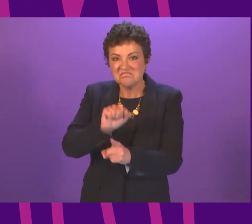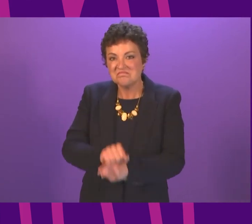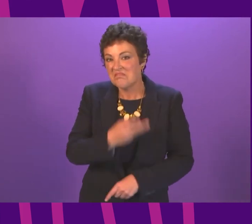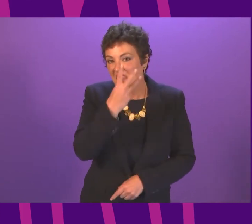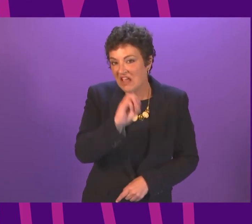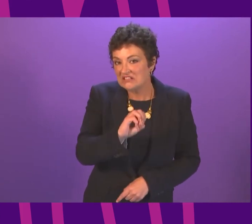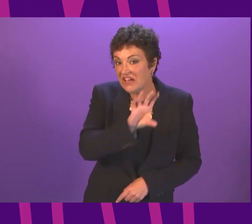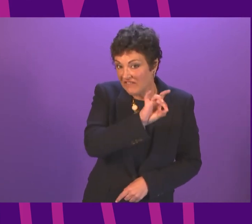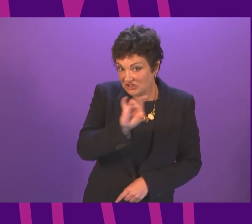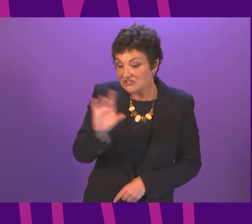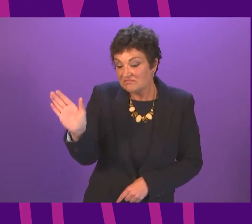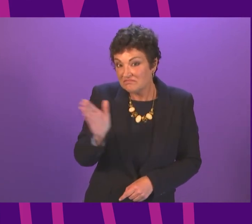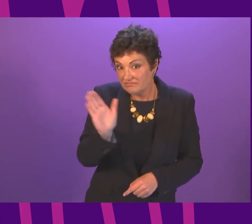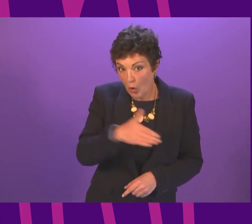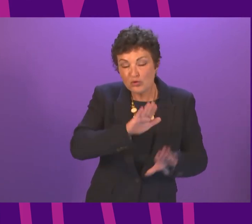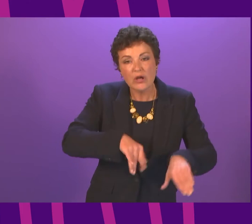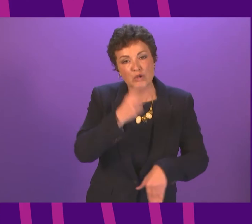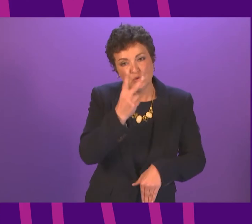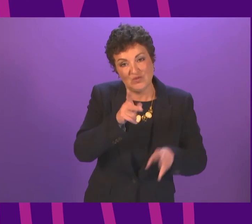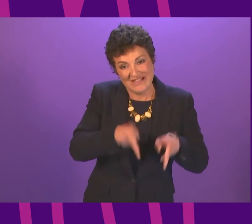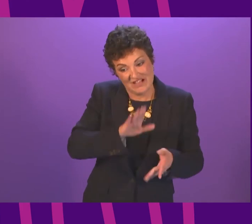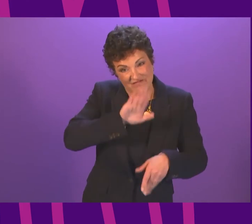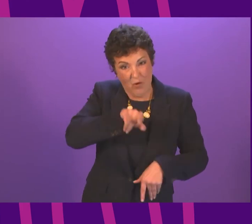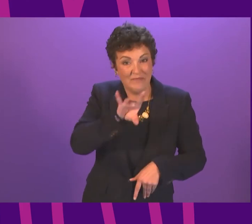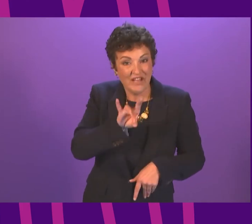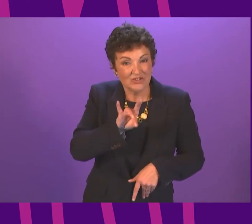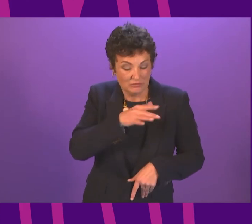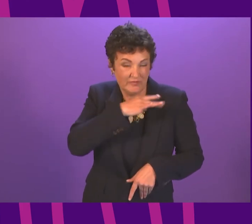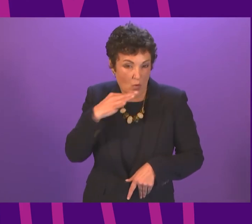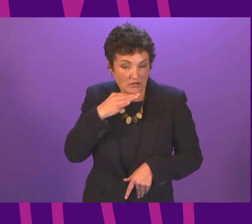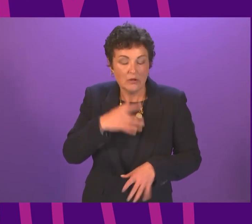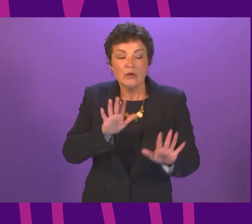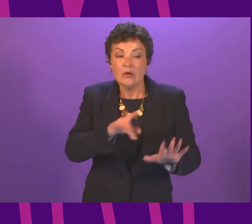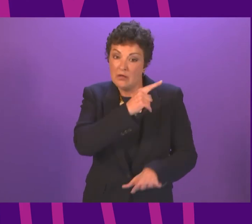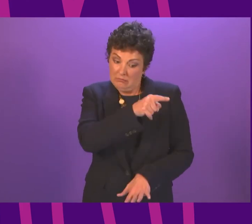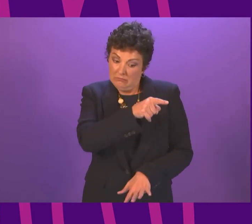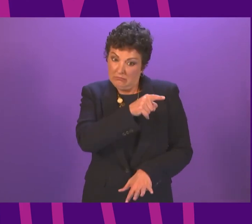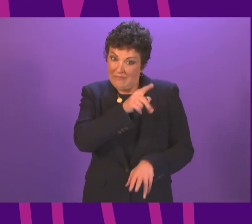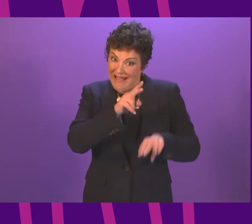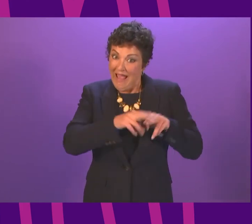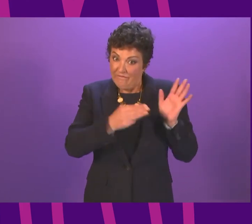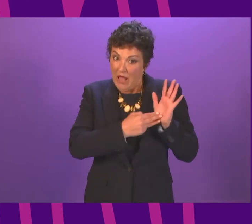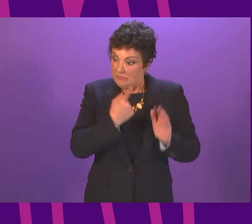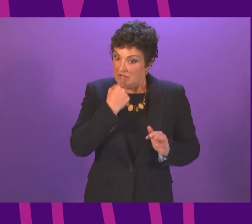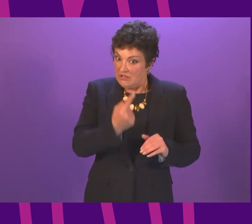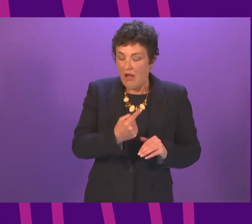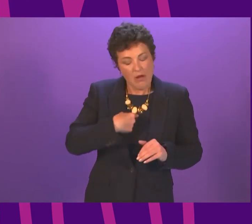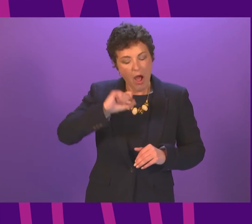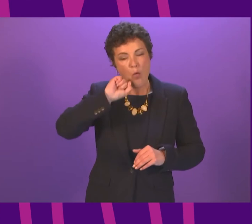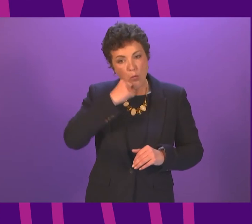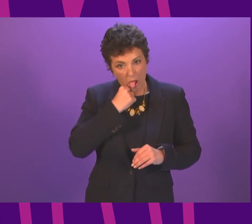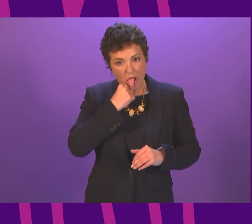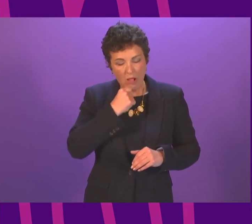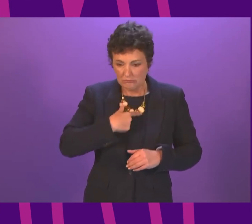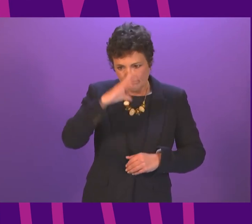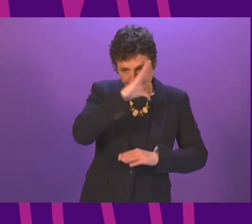infections. The First Minister promised then that all the families affected would be told within weeks. But this morning, it has been